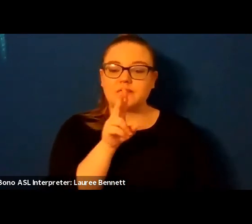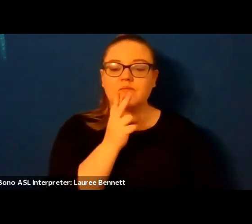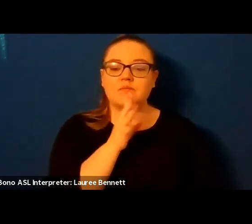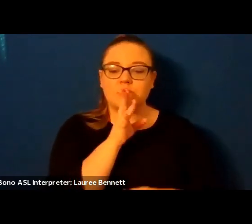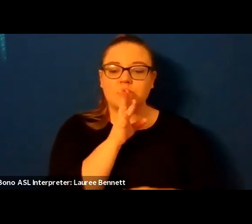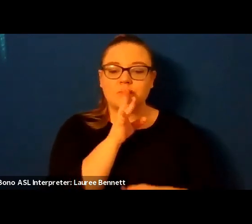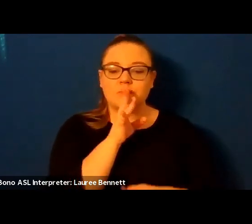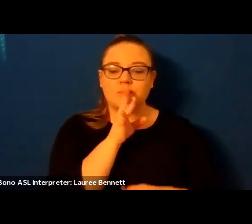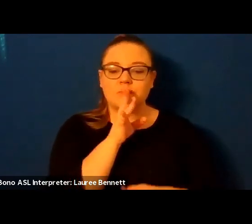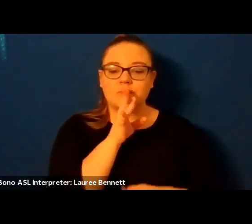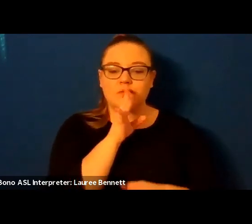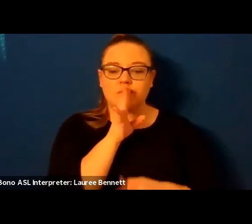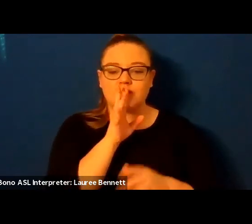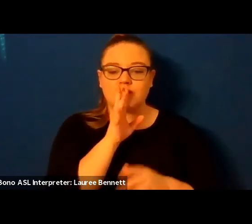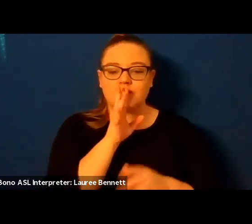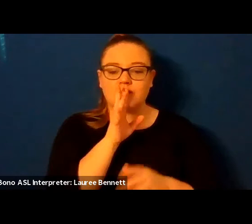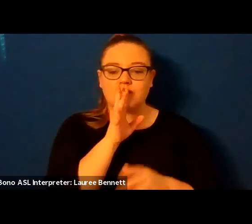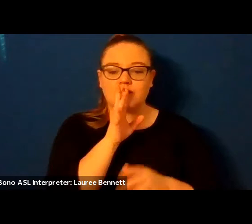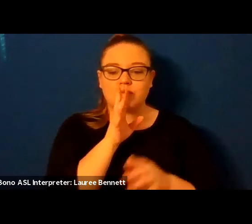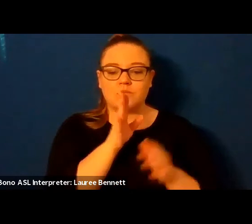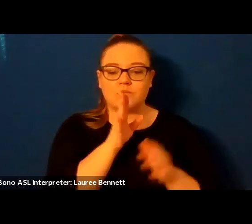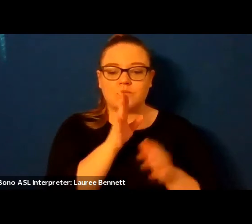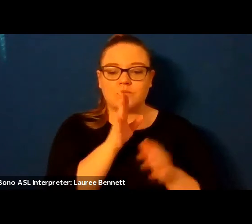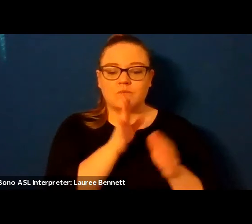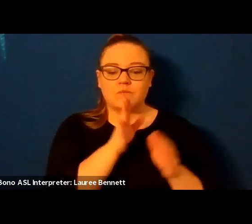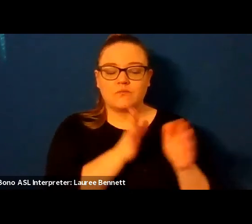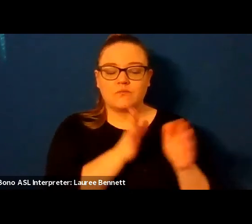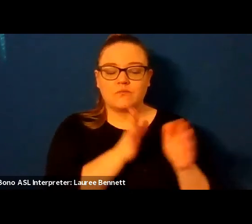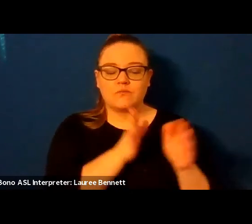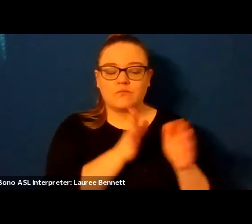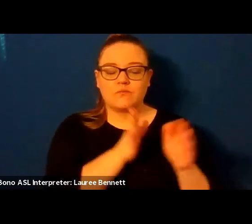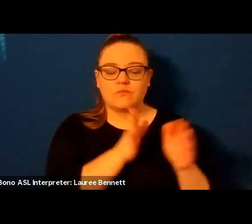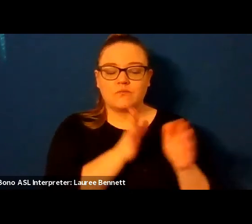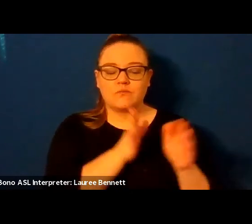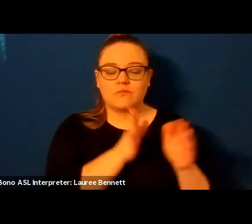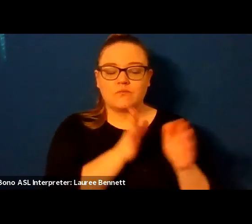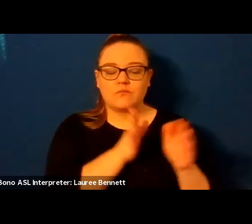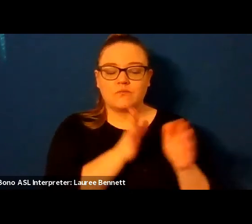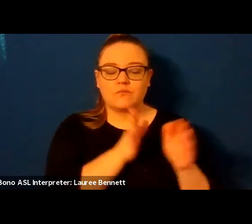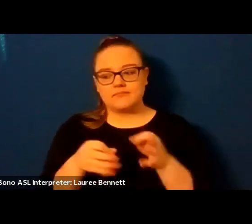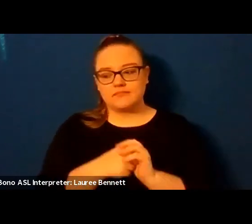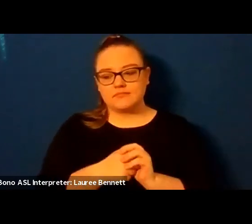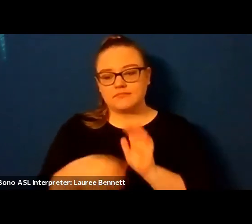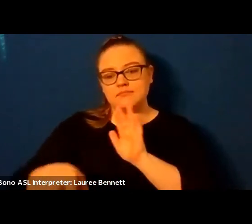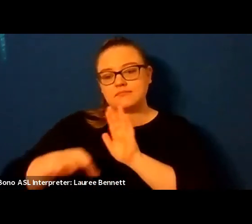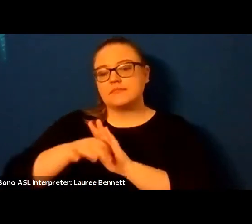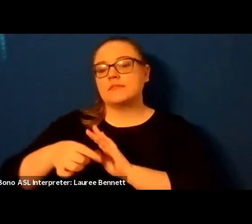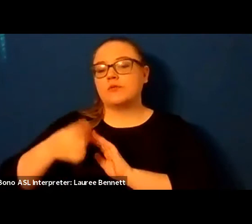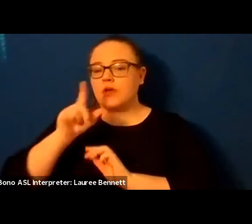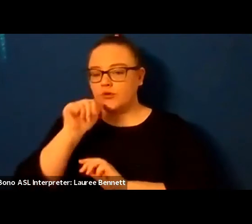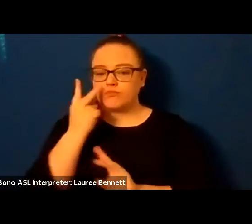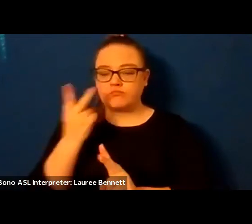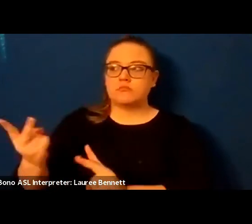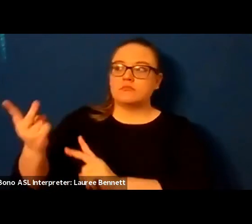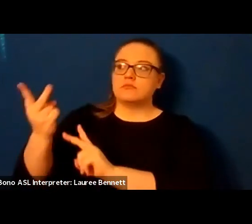you've seen the choice you'd make take the one whose memory goes back longest take him